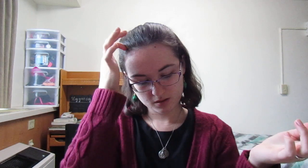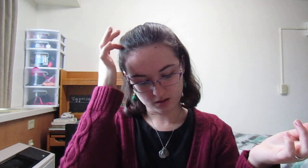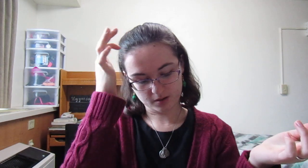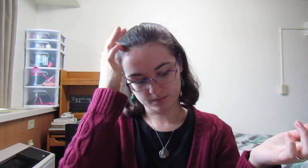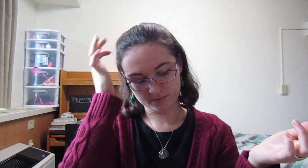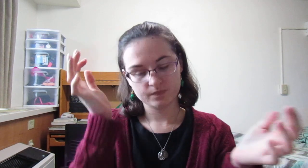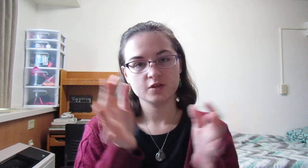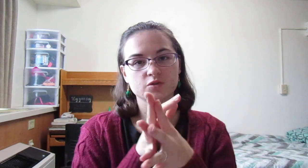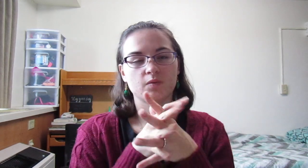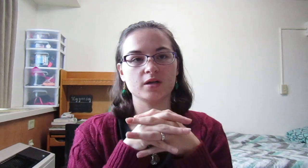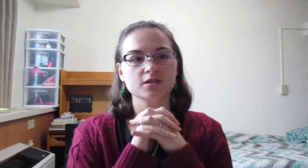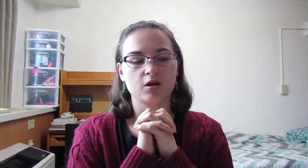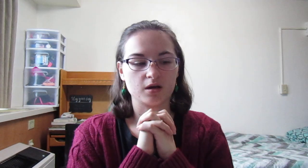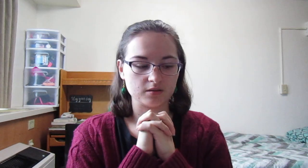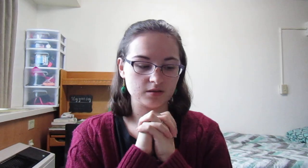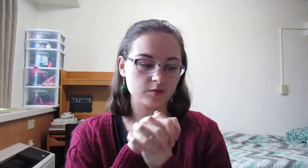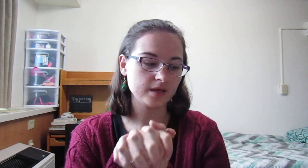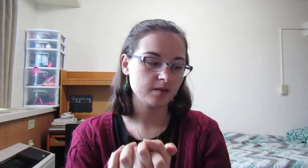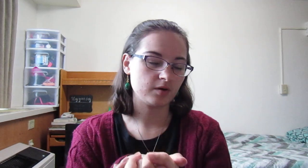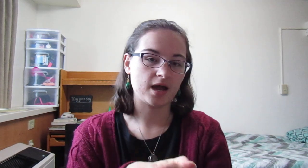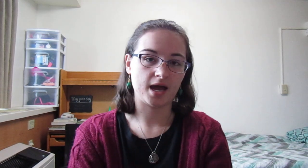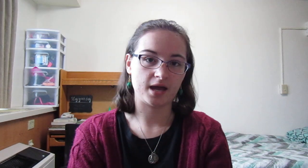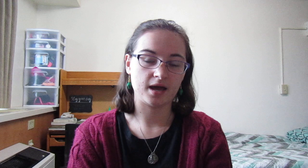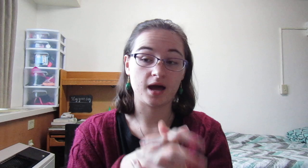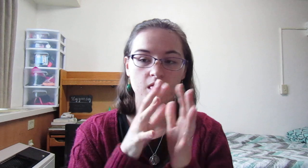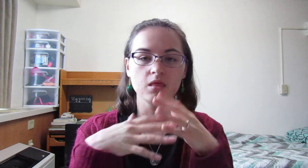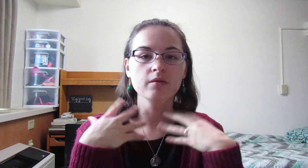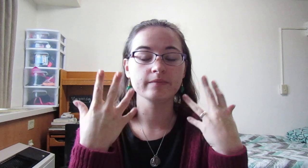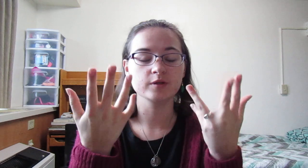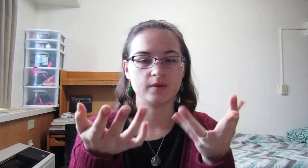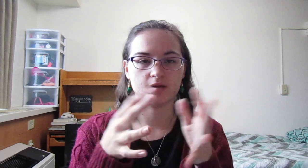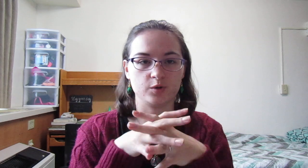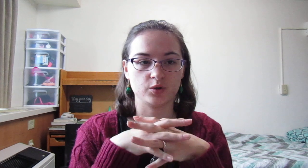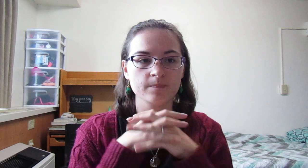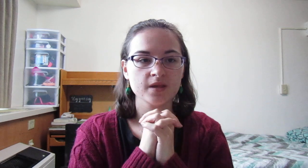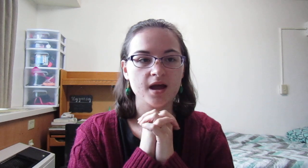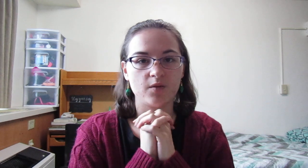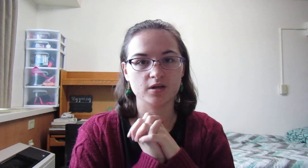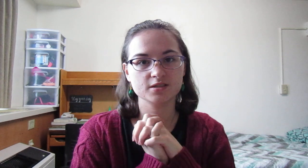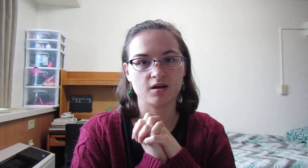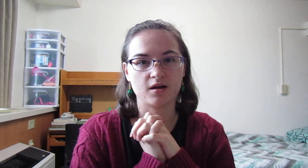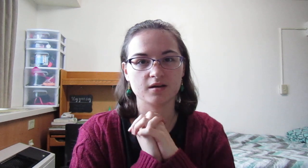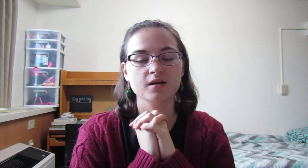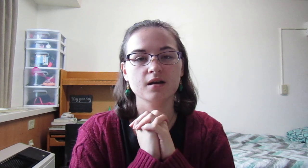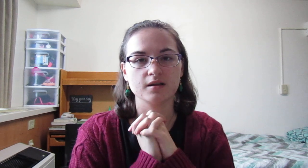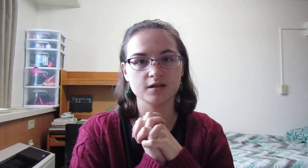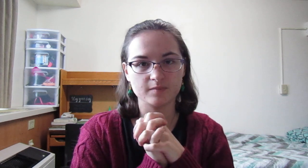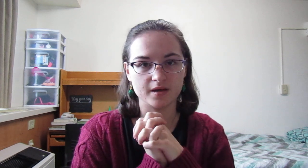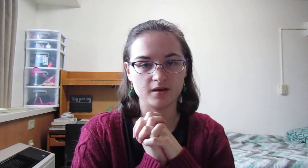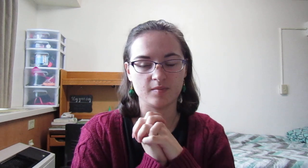Um, so I wanted to talk a little bit about how, how, I wanted to talk a little bit about